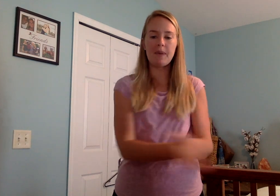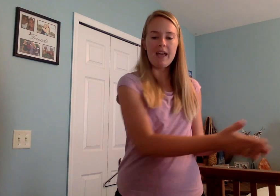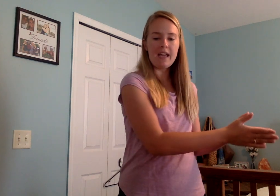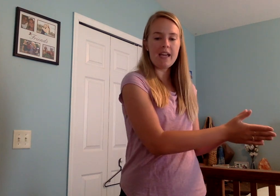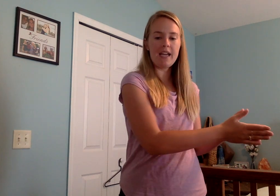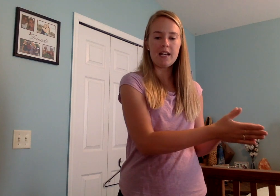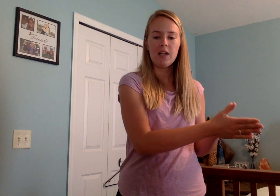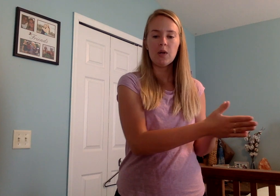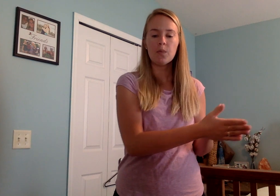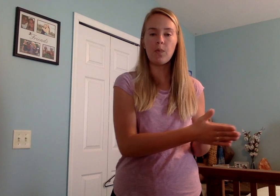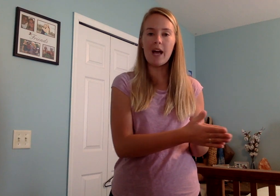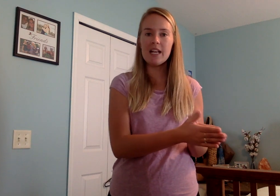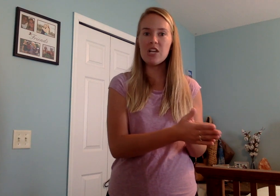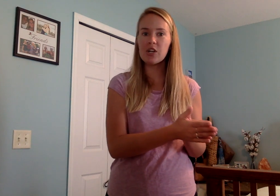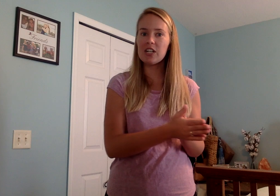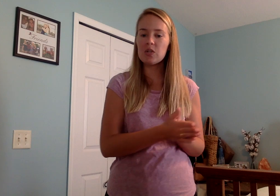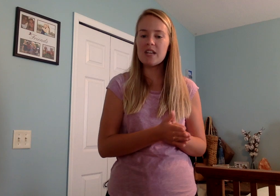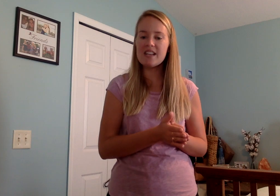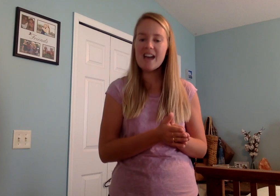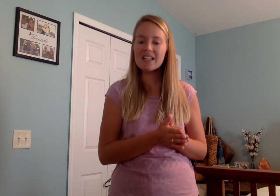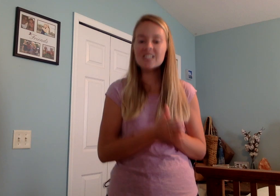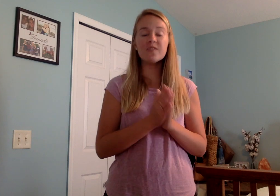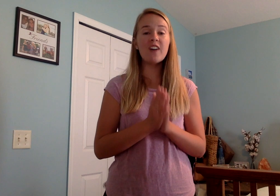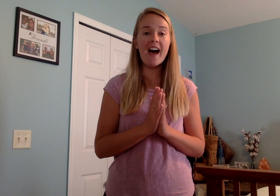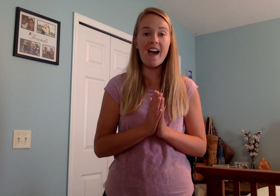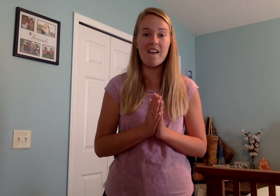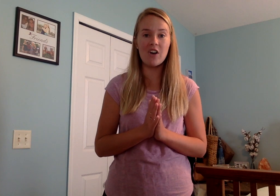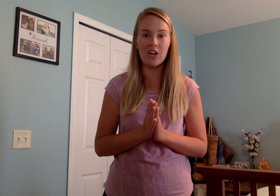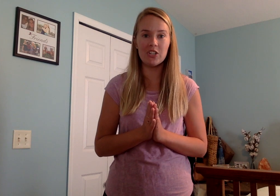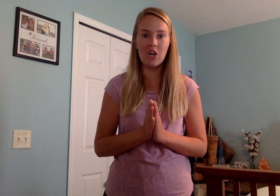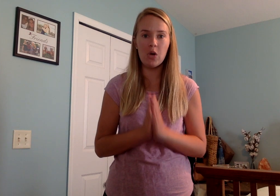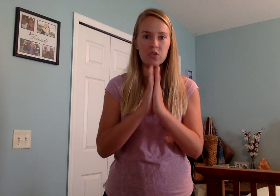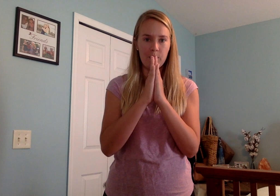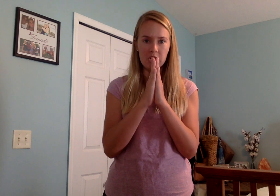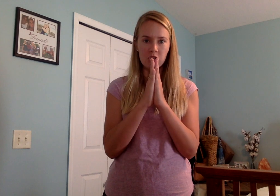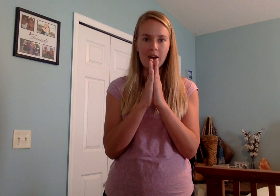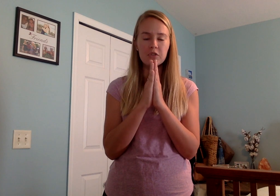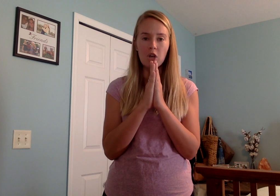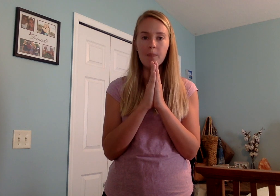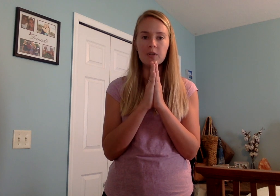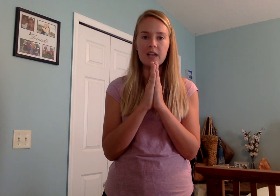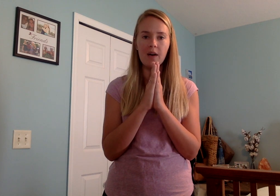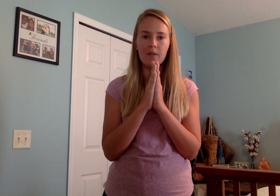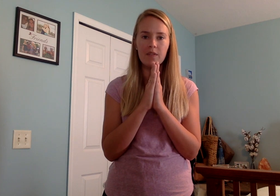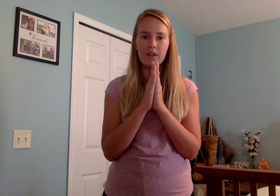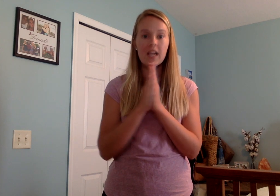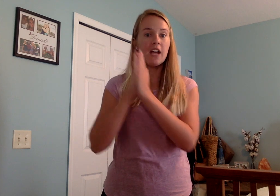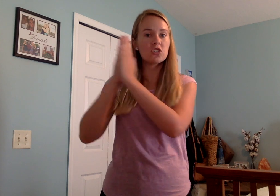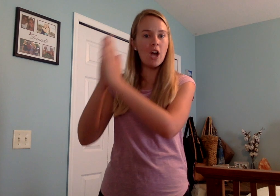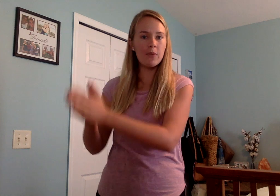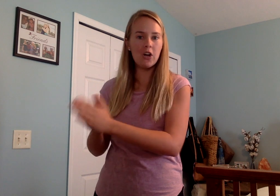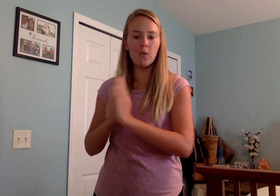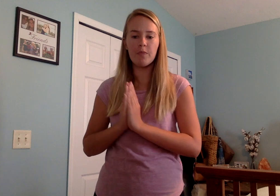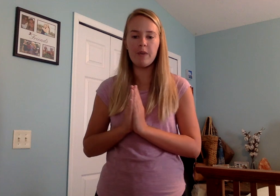spade. Ready? You're going to do the next five on your own. So make sure you have your choppers out and chop along with me.